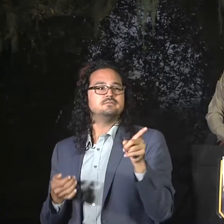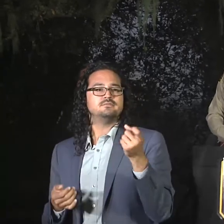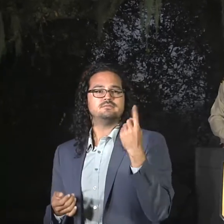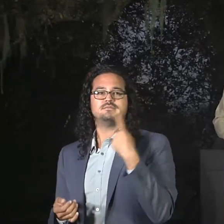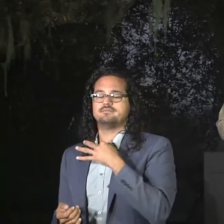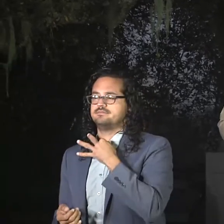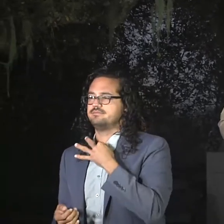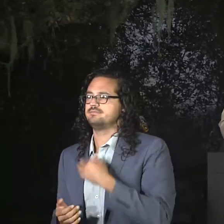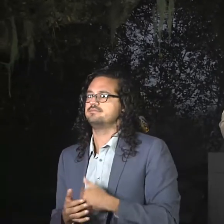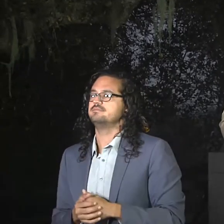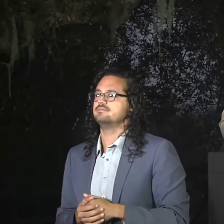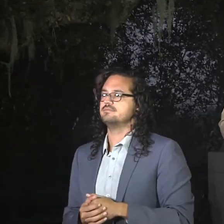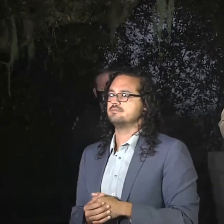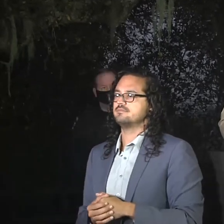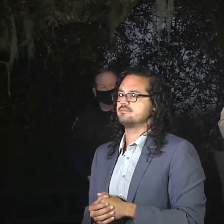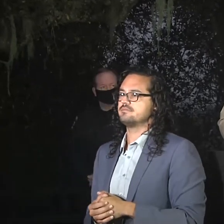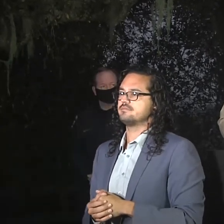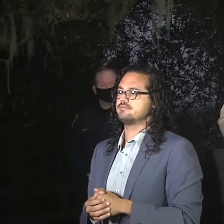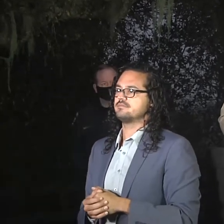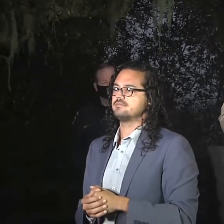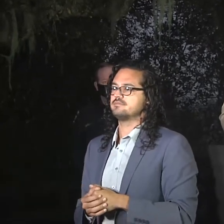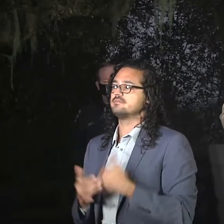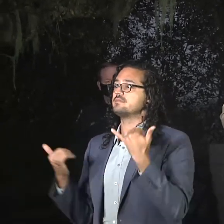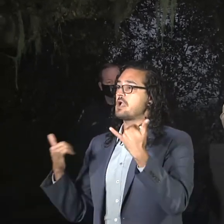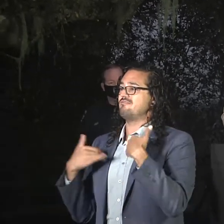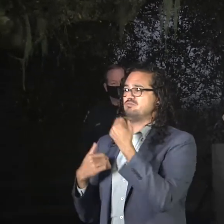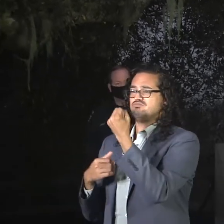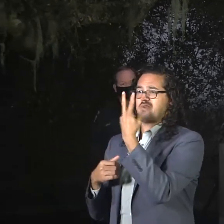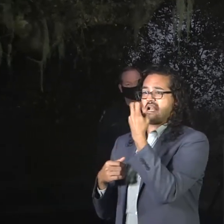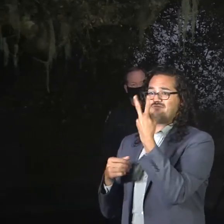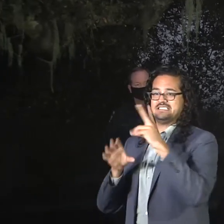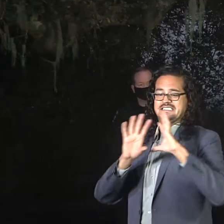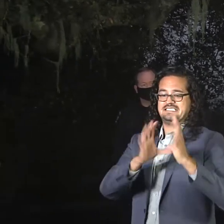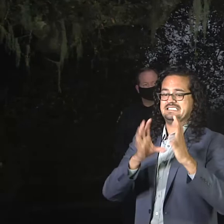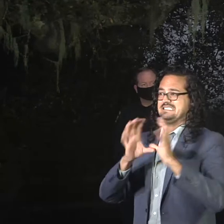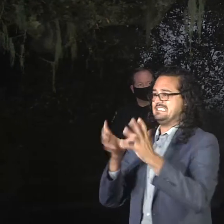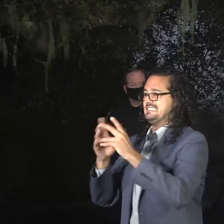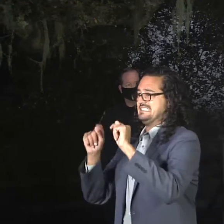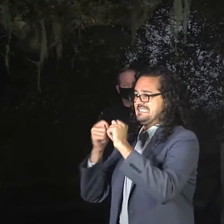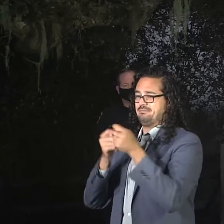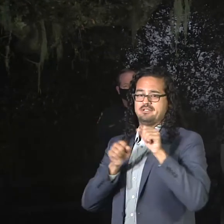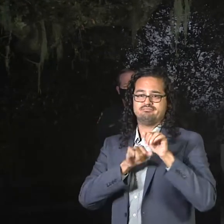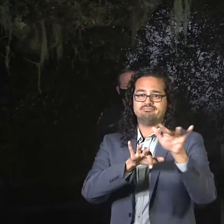Right now, have a total of 12 damage inspection teams in the field daily.